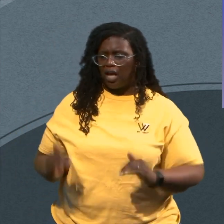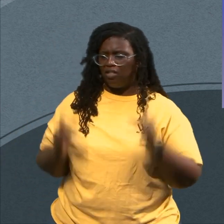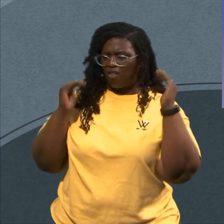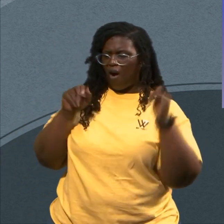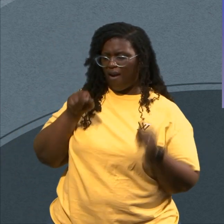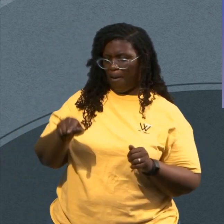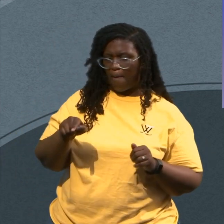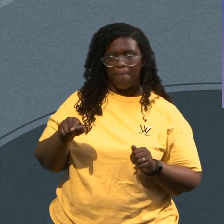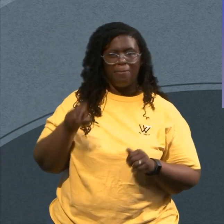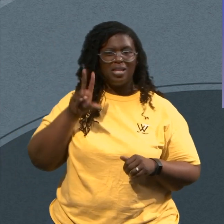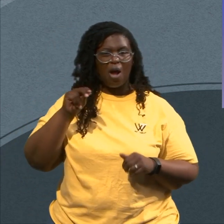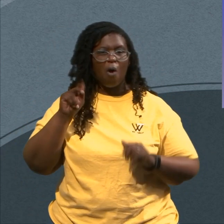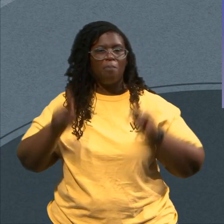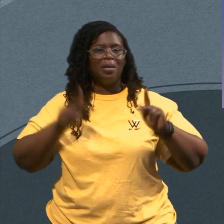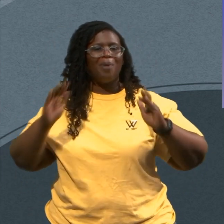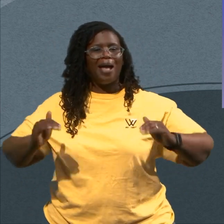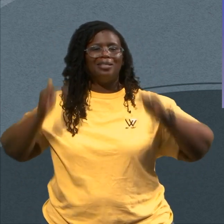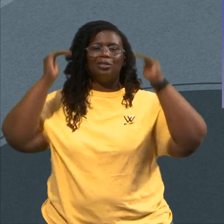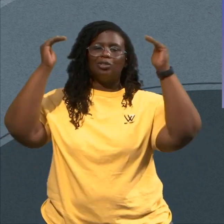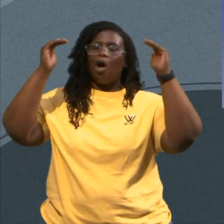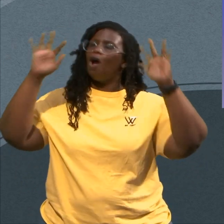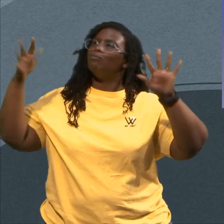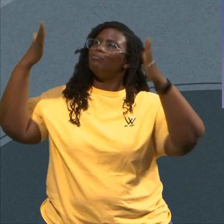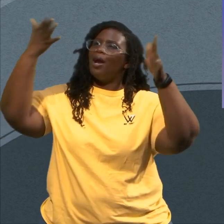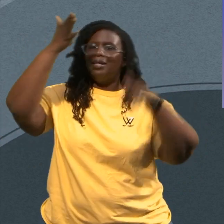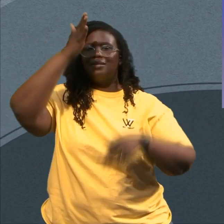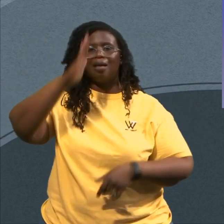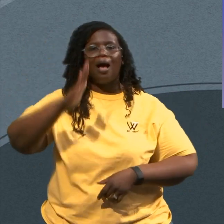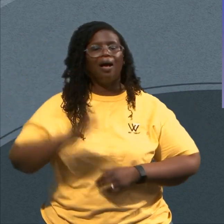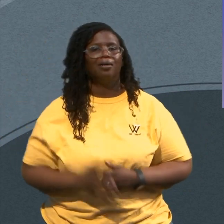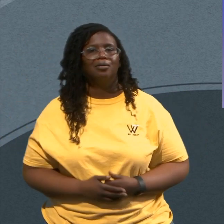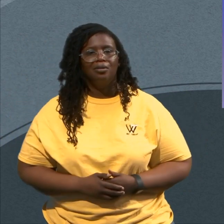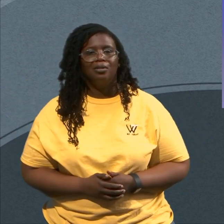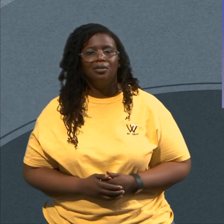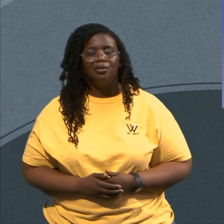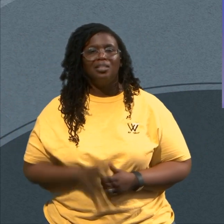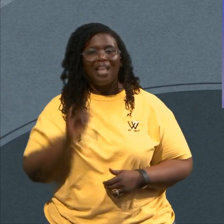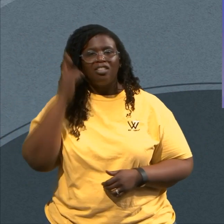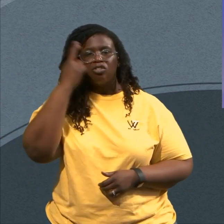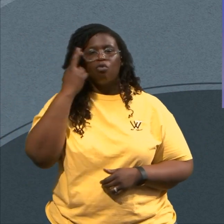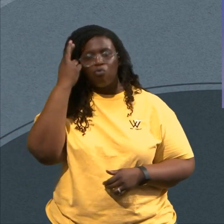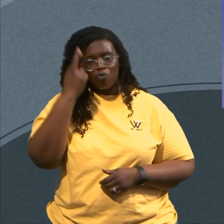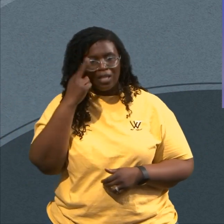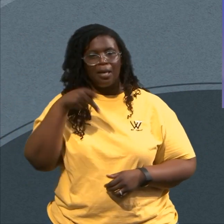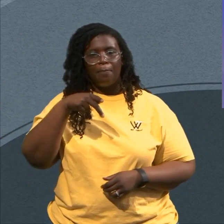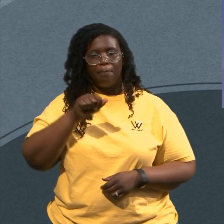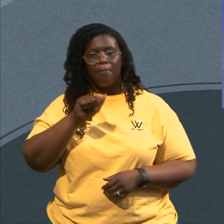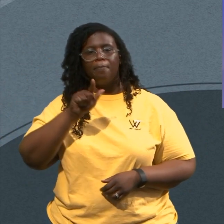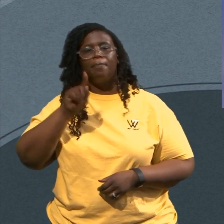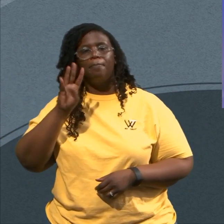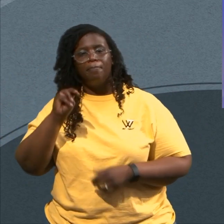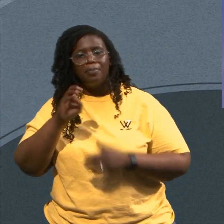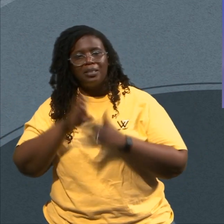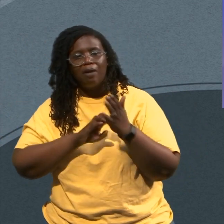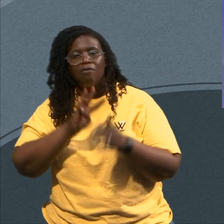God To Be Exalted See When You Hit Pause It Is To